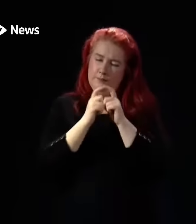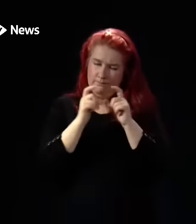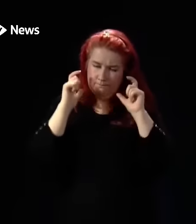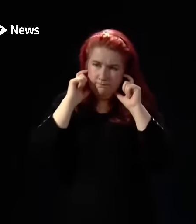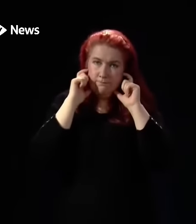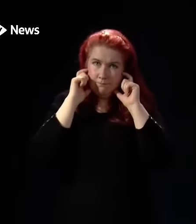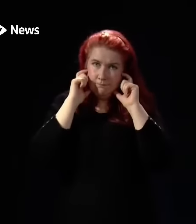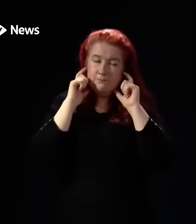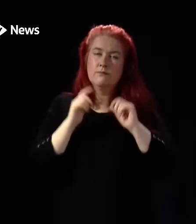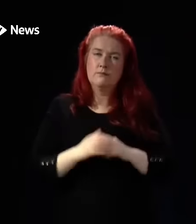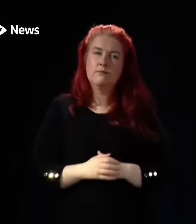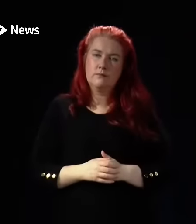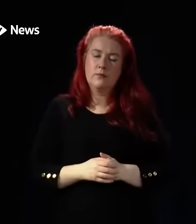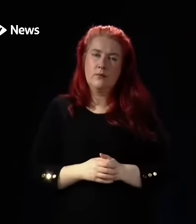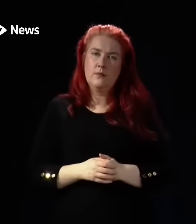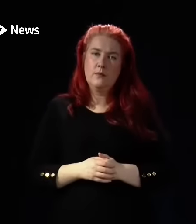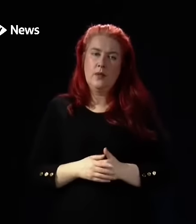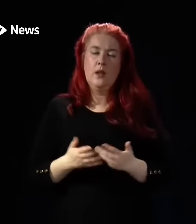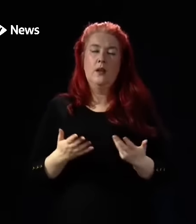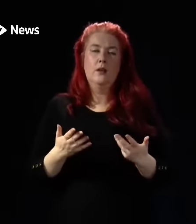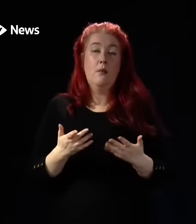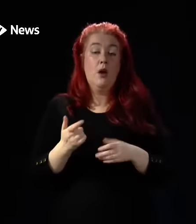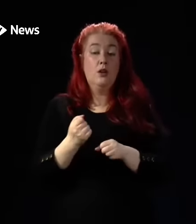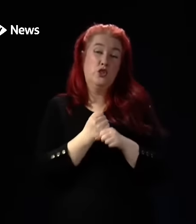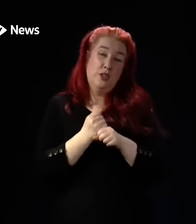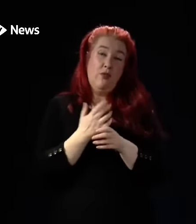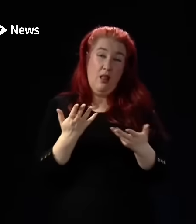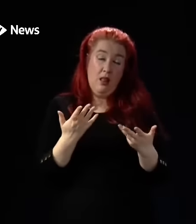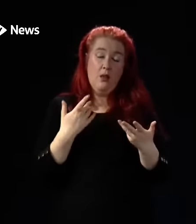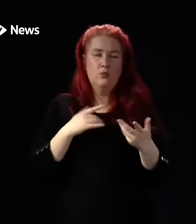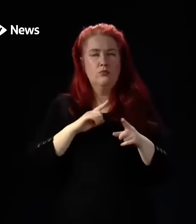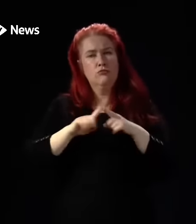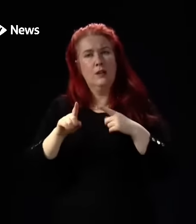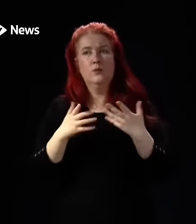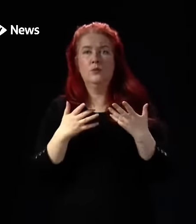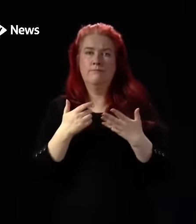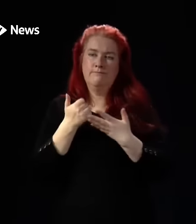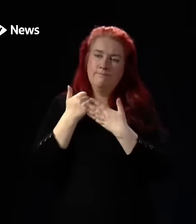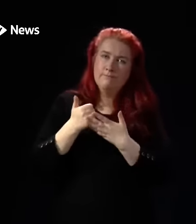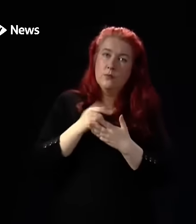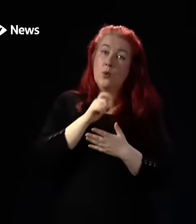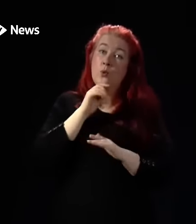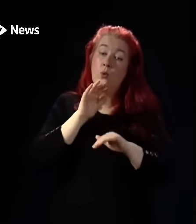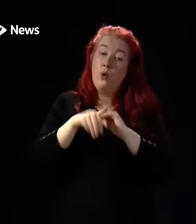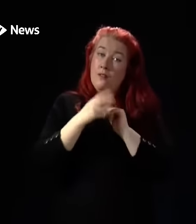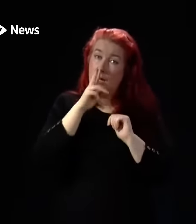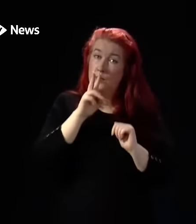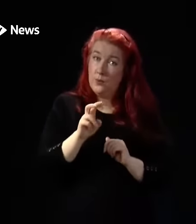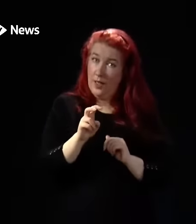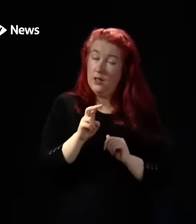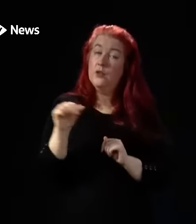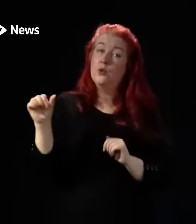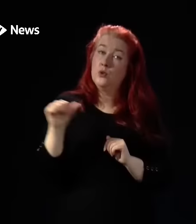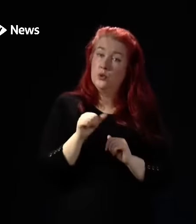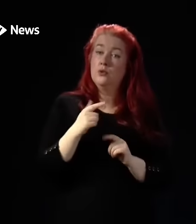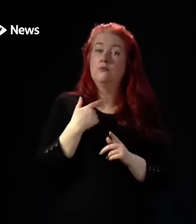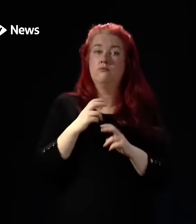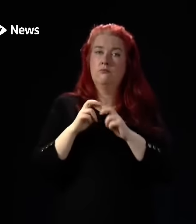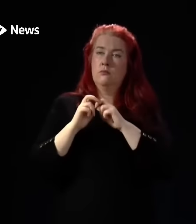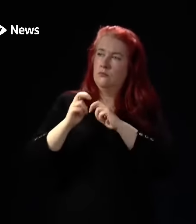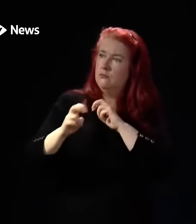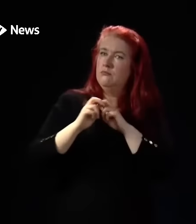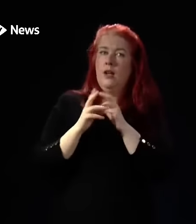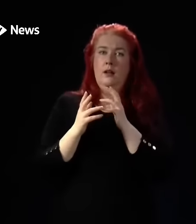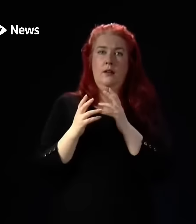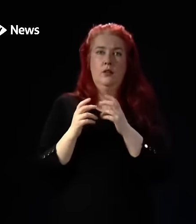which fits well. More generally, we continue to advise that those over the age of 12 should wear face coverings when on public transport